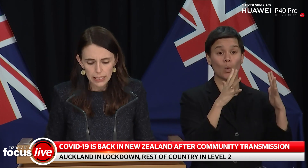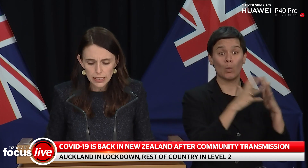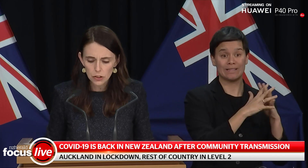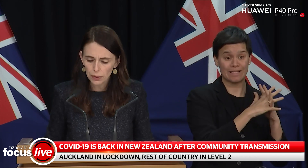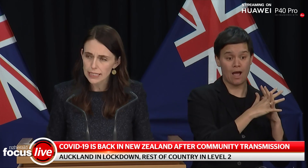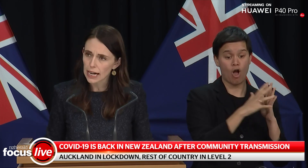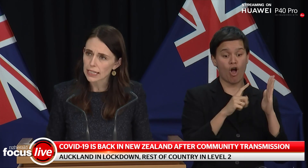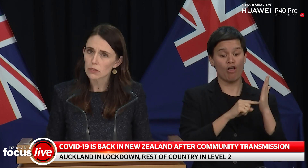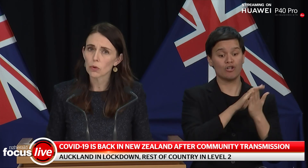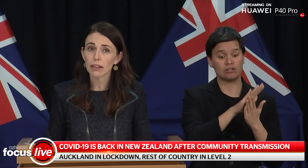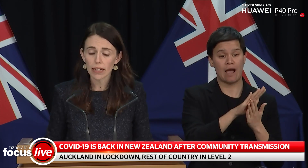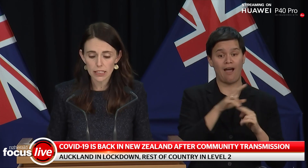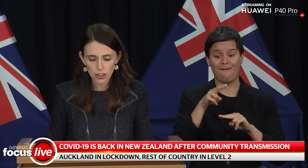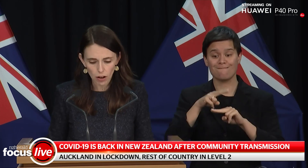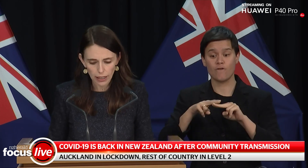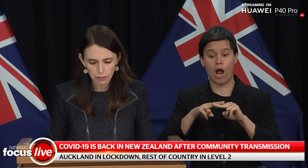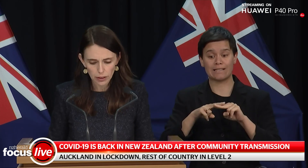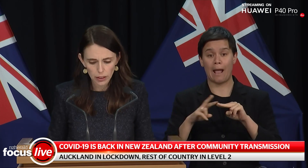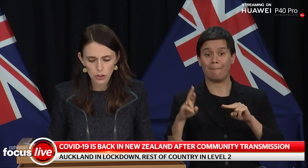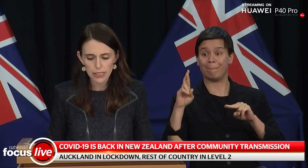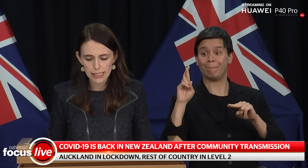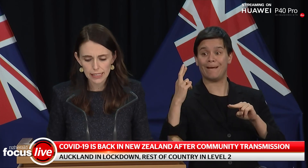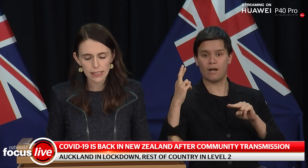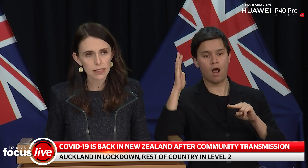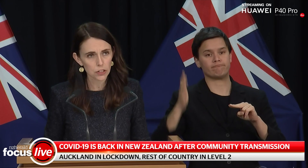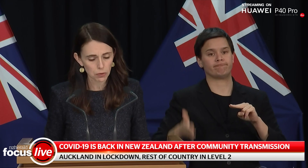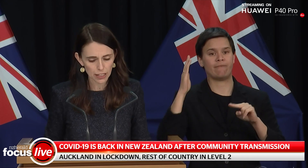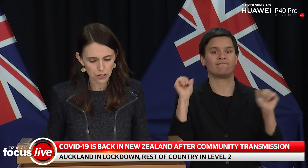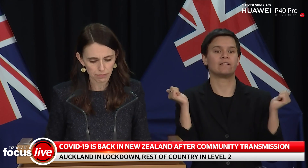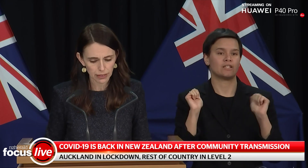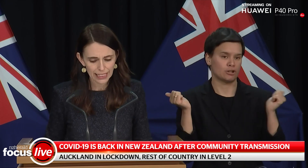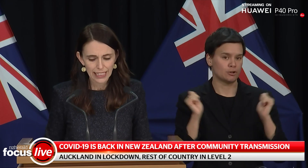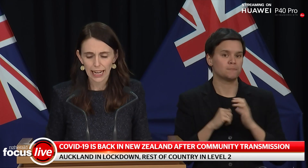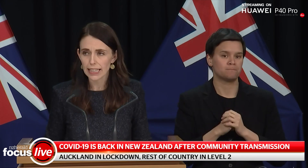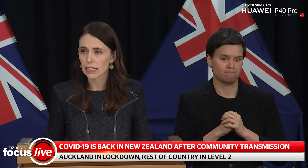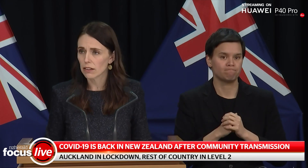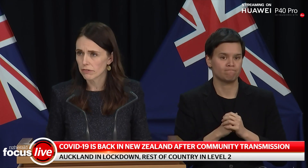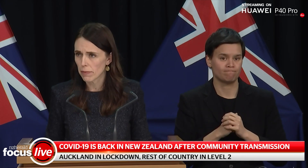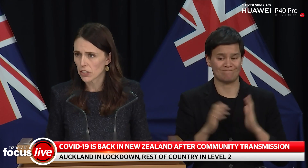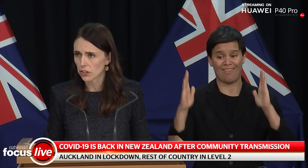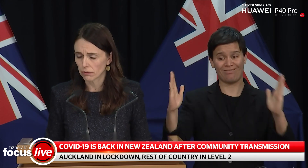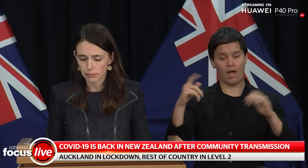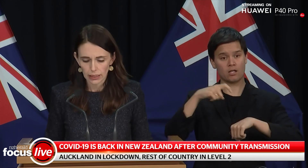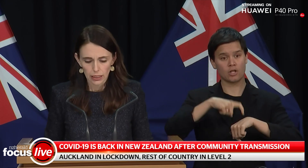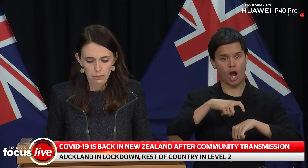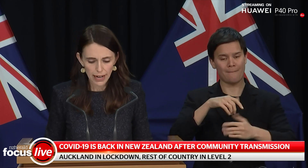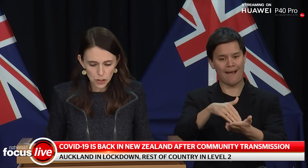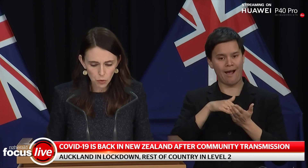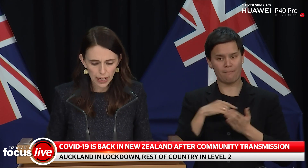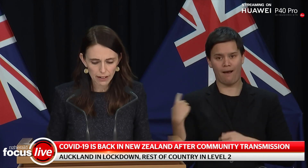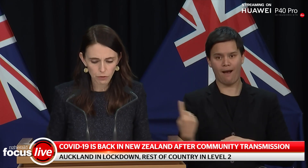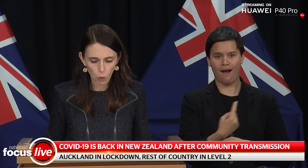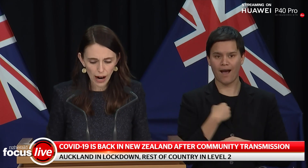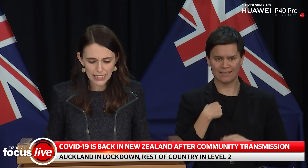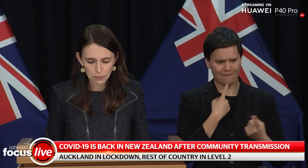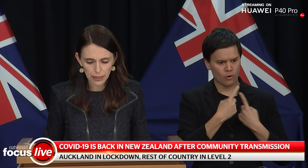These three days will give us time to assess the situation, gather information, make